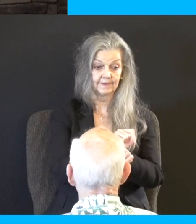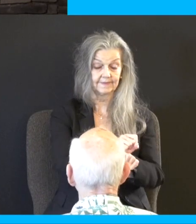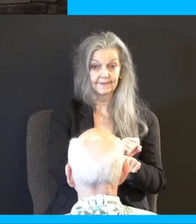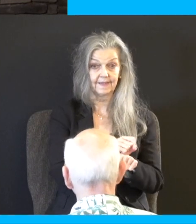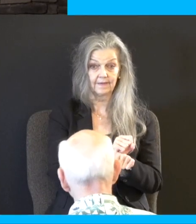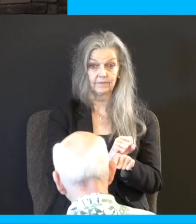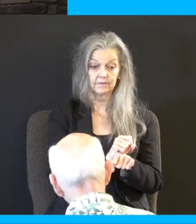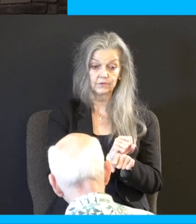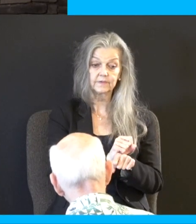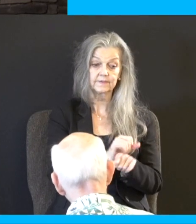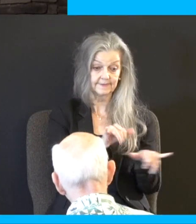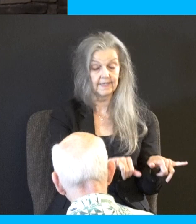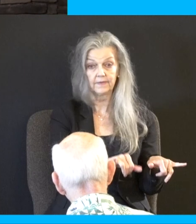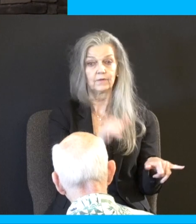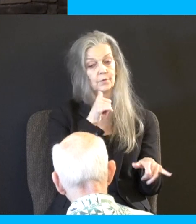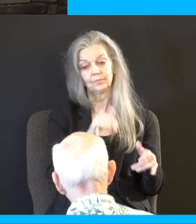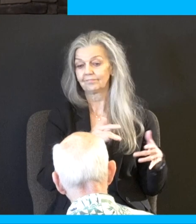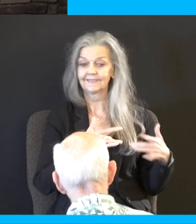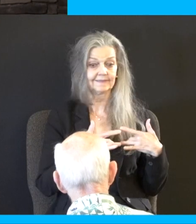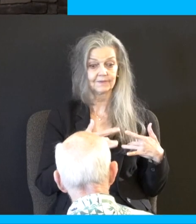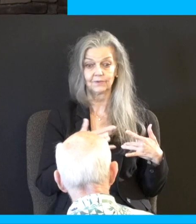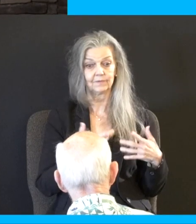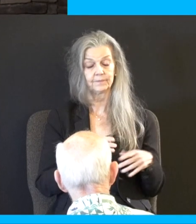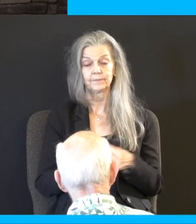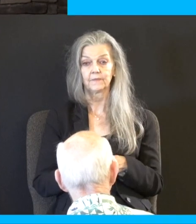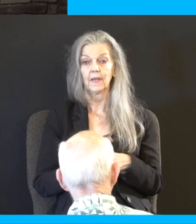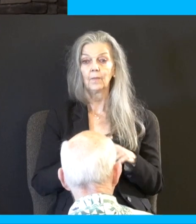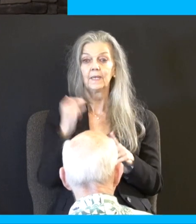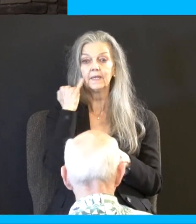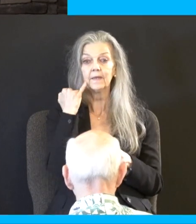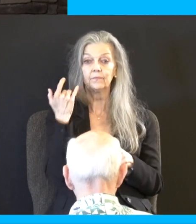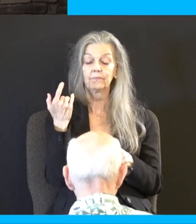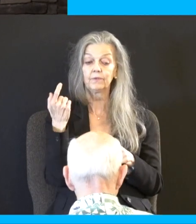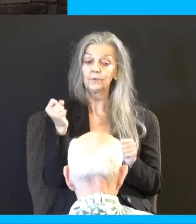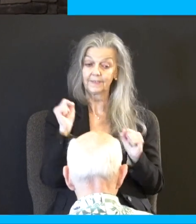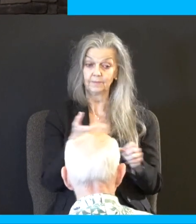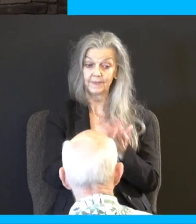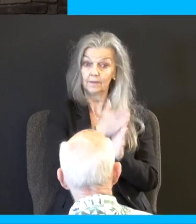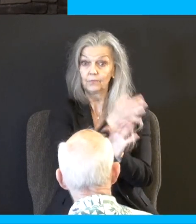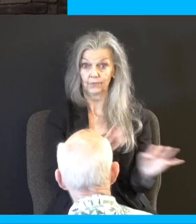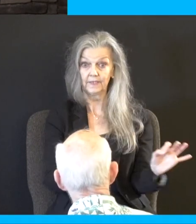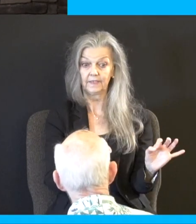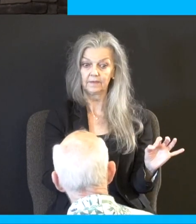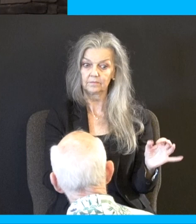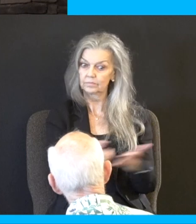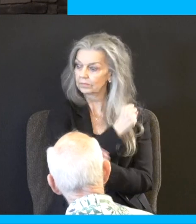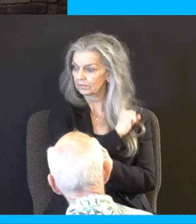for it. In other words, don't be concerned. But if you may be made free, use it rather. The idea is grab the